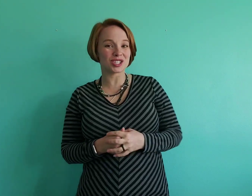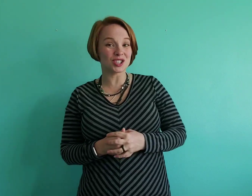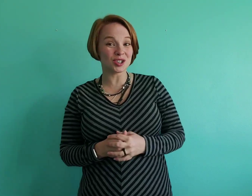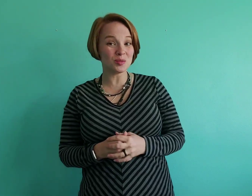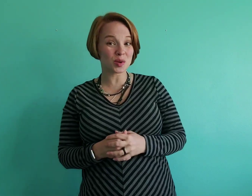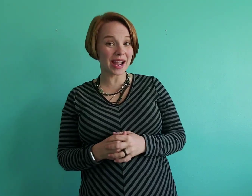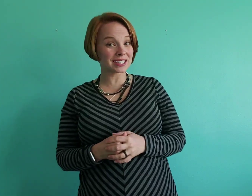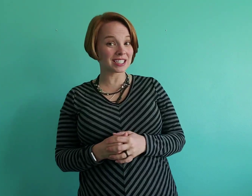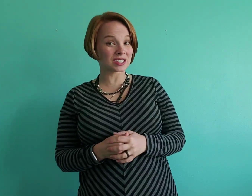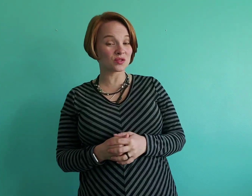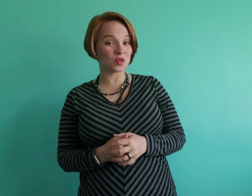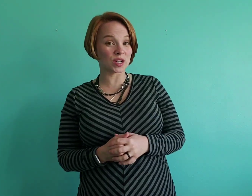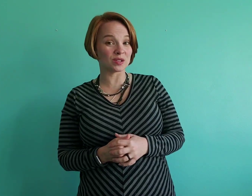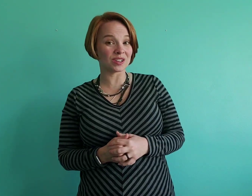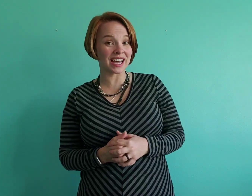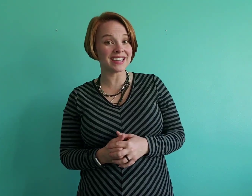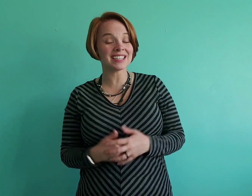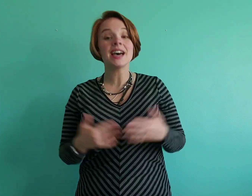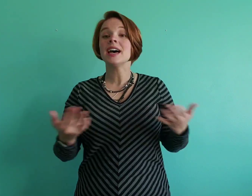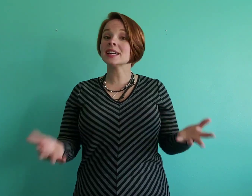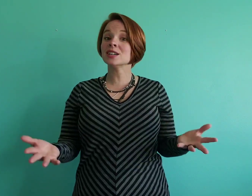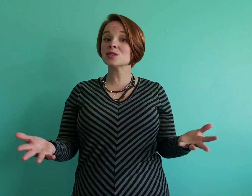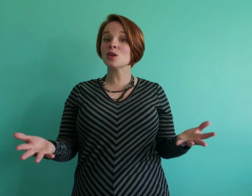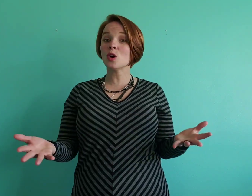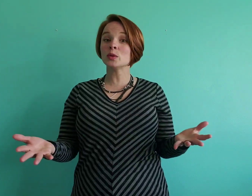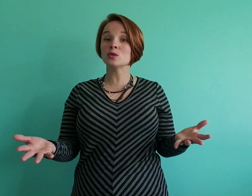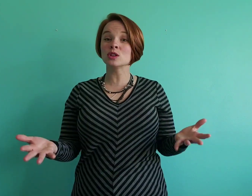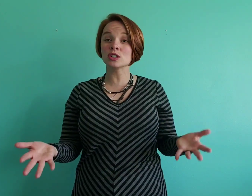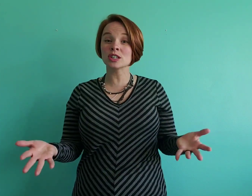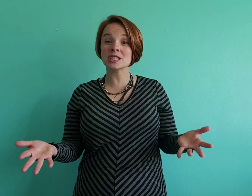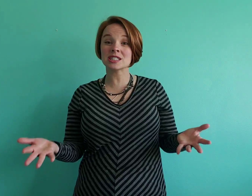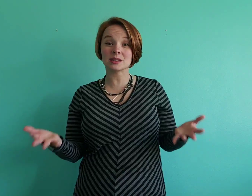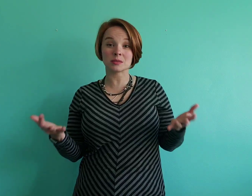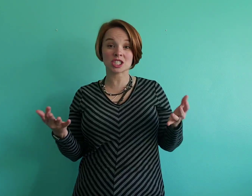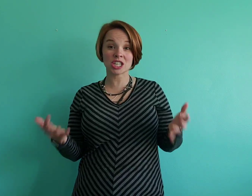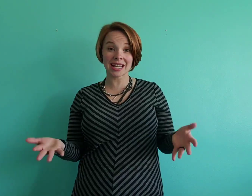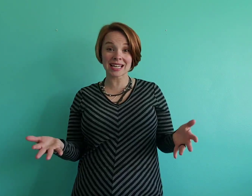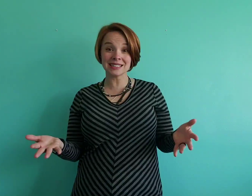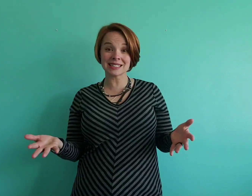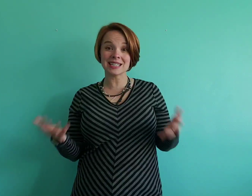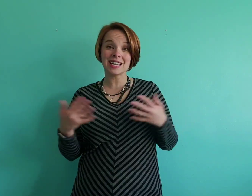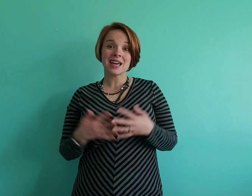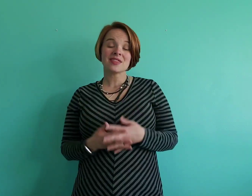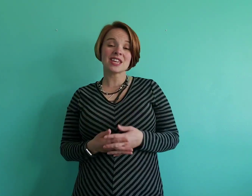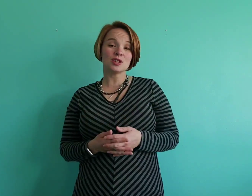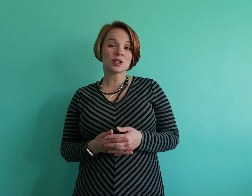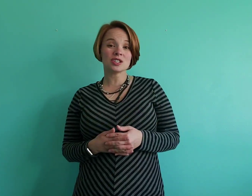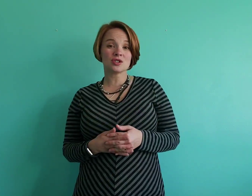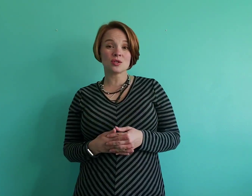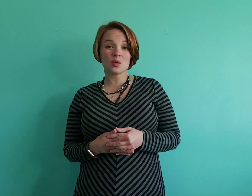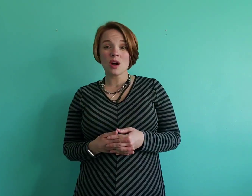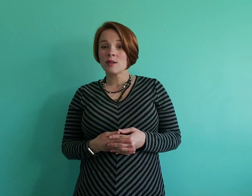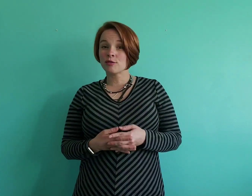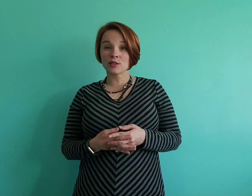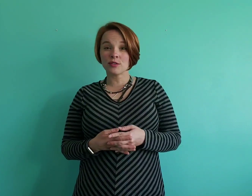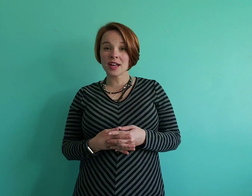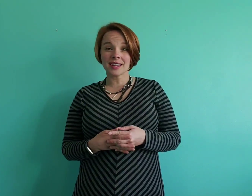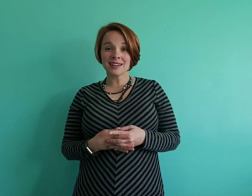was good practice for you guys. And I also hope you learned some chants that you can do for fun